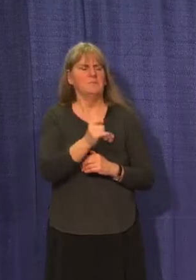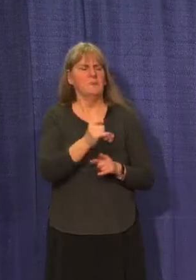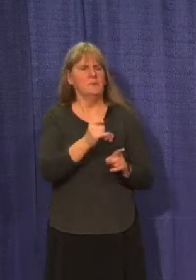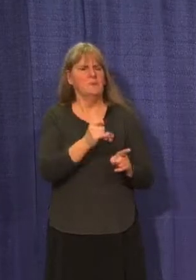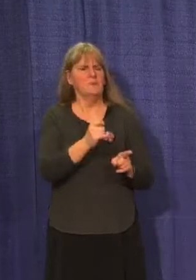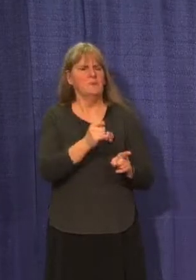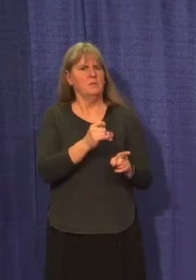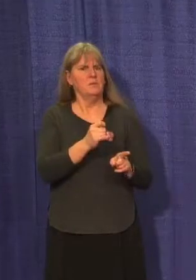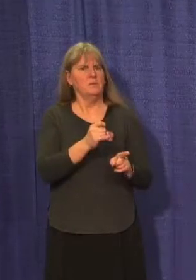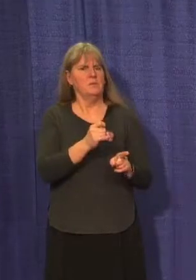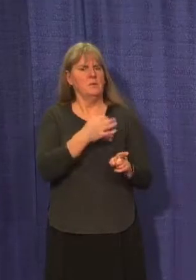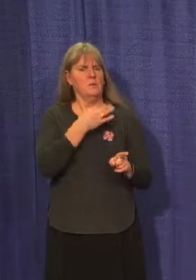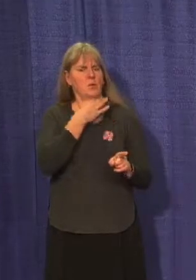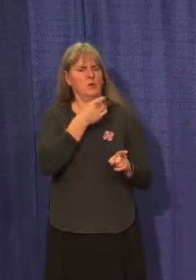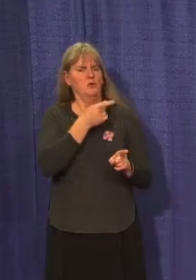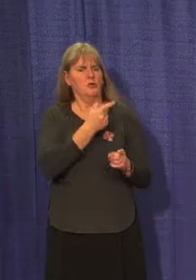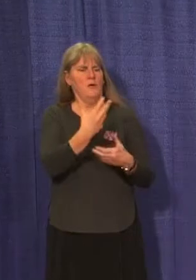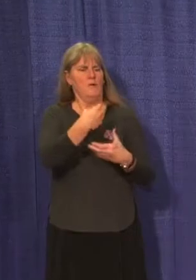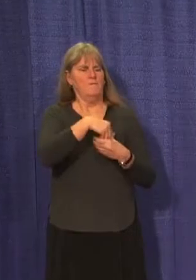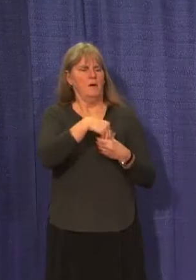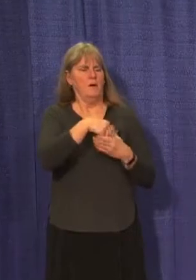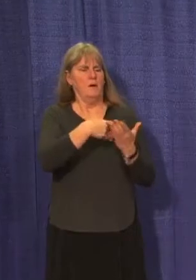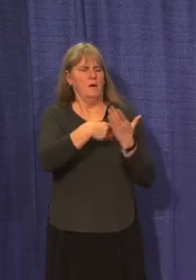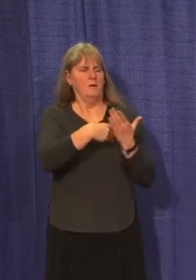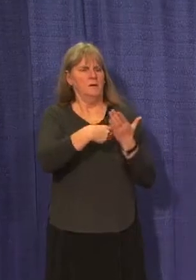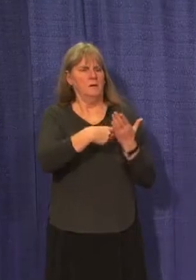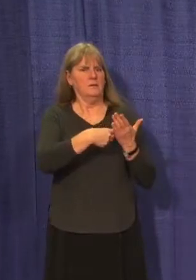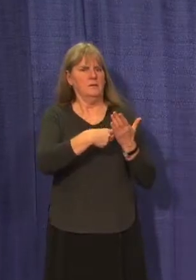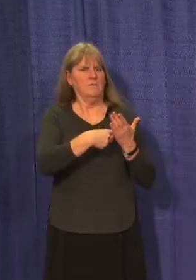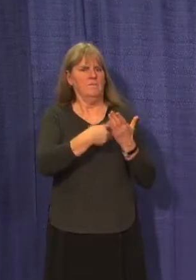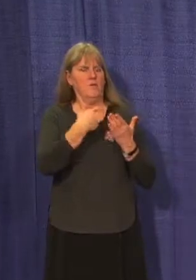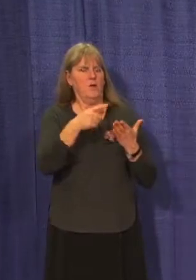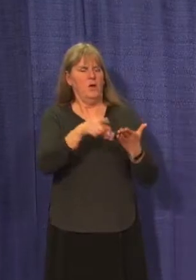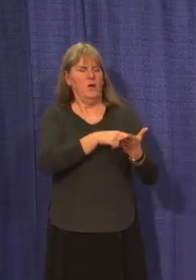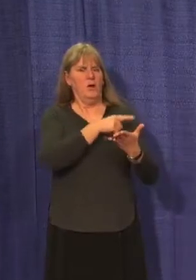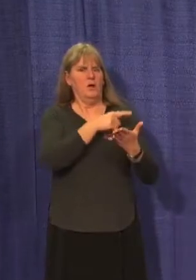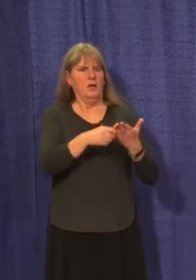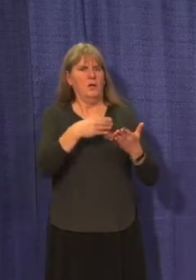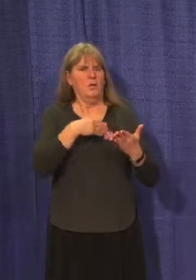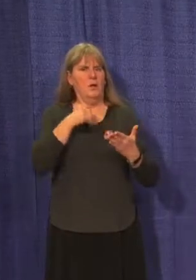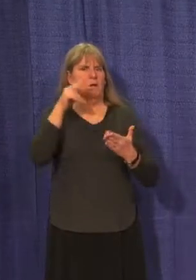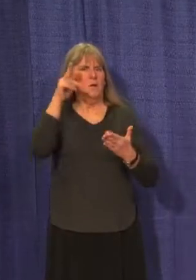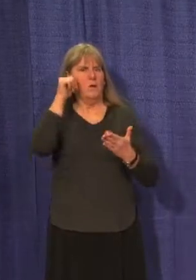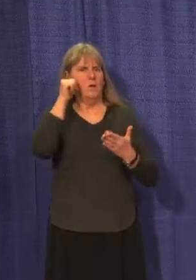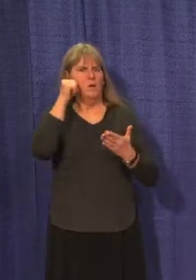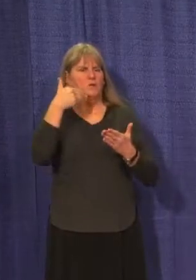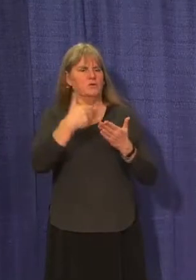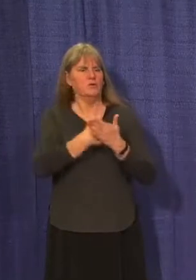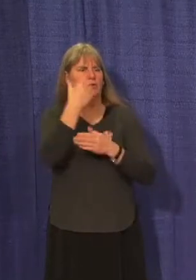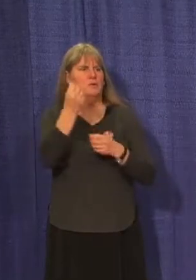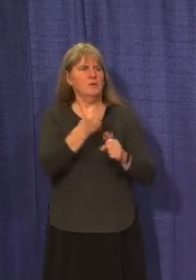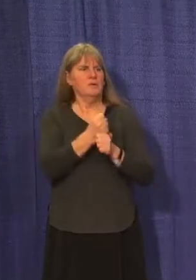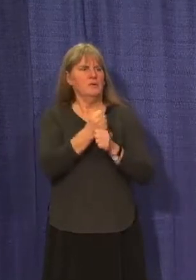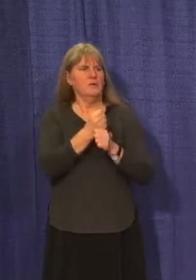involved in the discussion on the decision to cancel the Whitehorse New Year's Eve fireworks